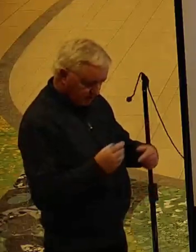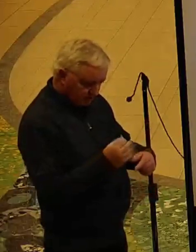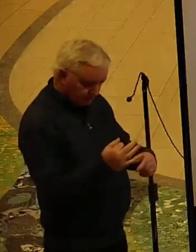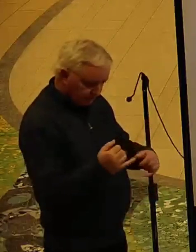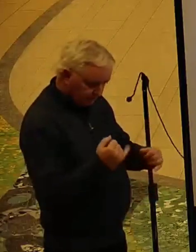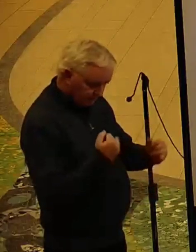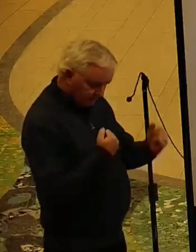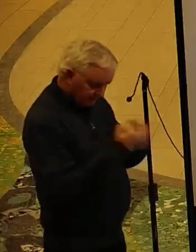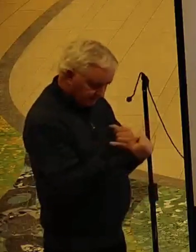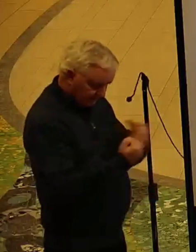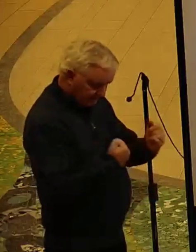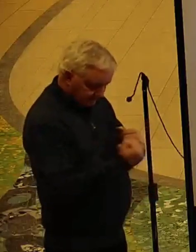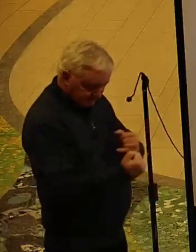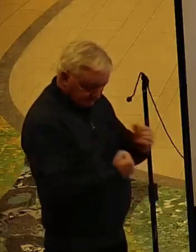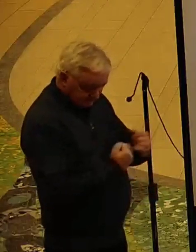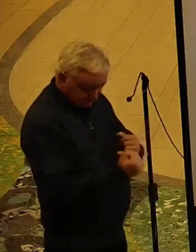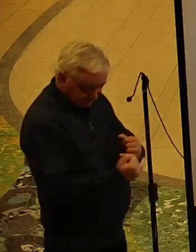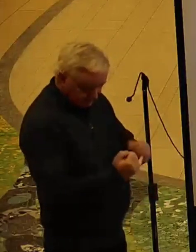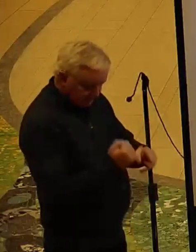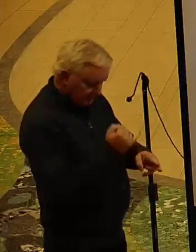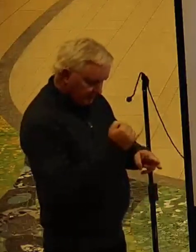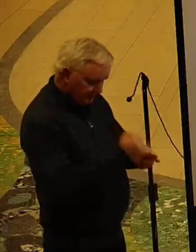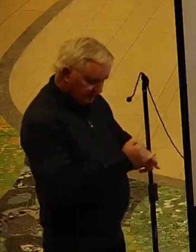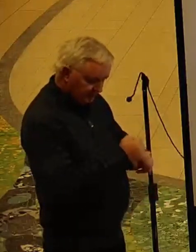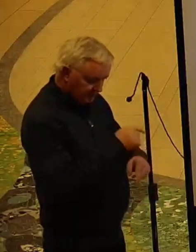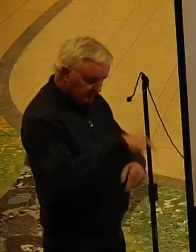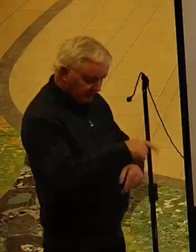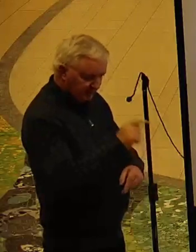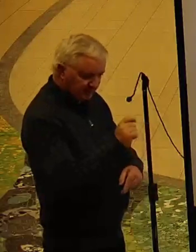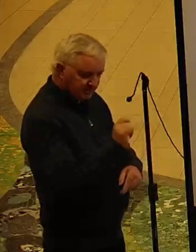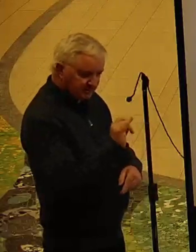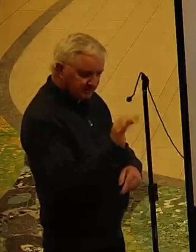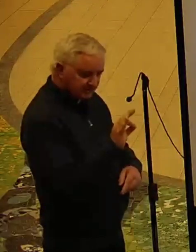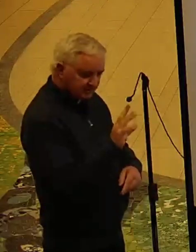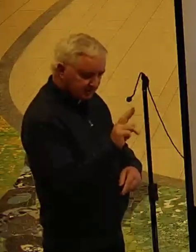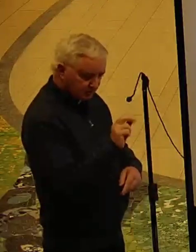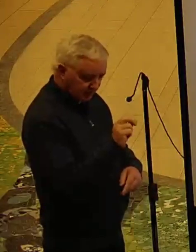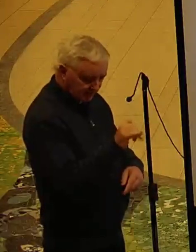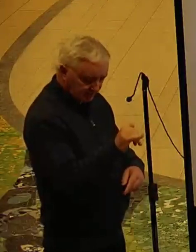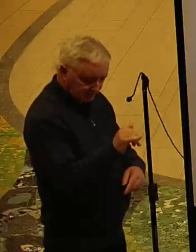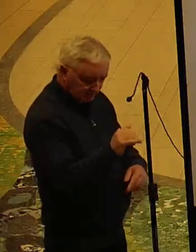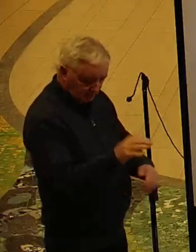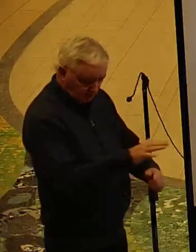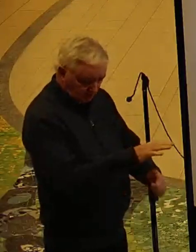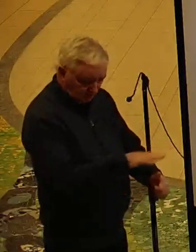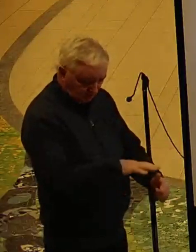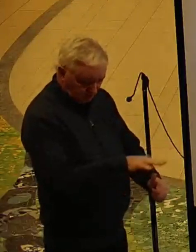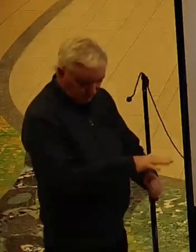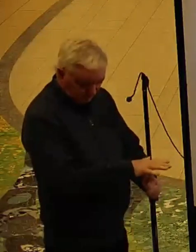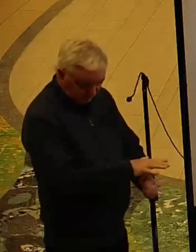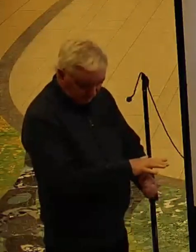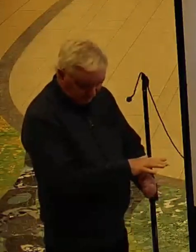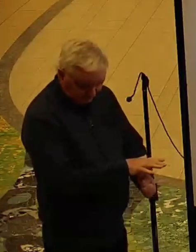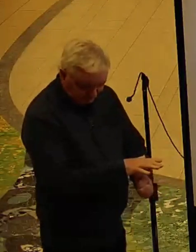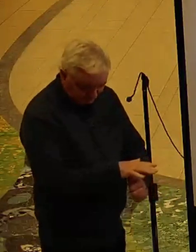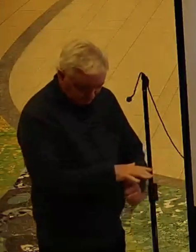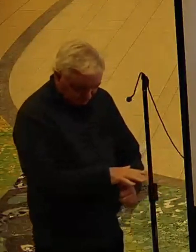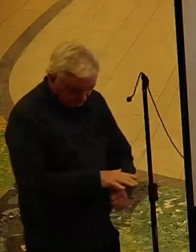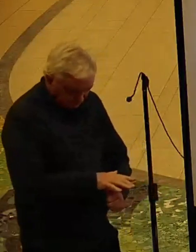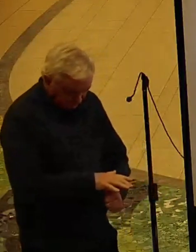is a lot of fighting in the Tigray area.